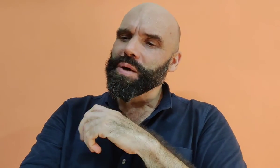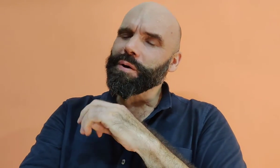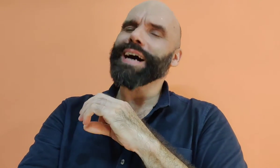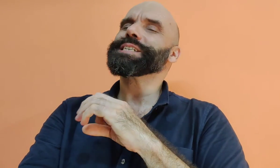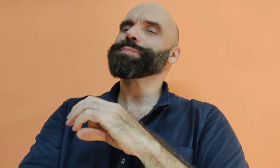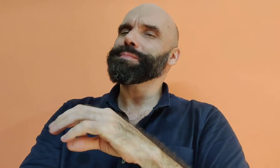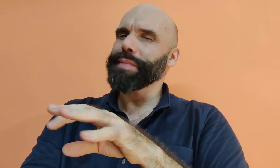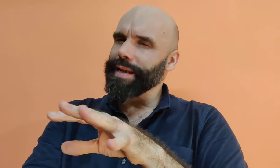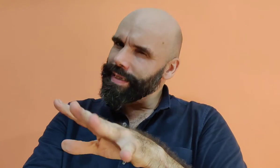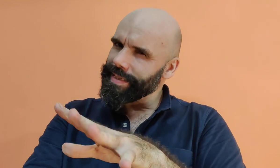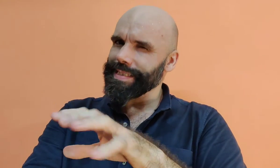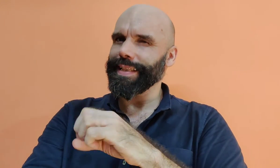even is my life